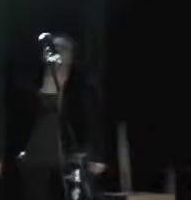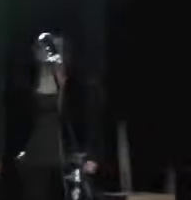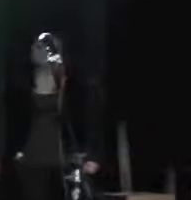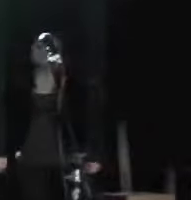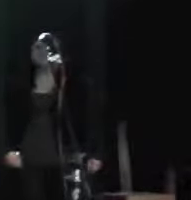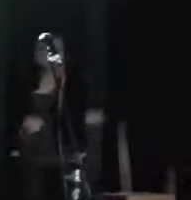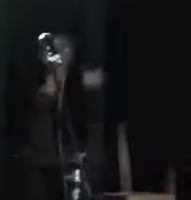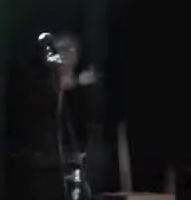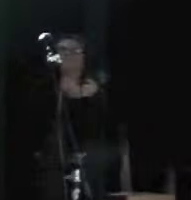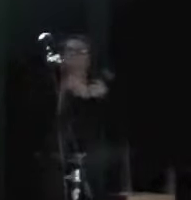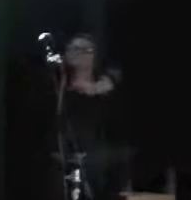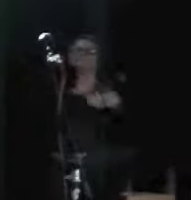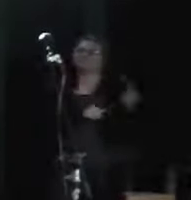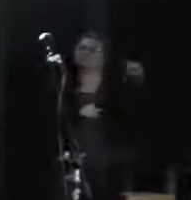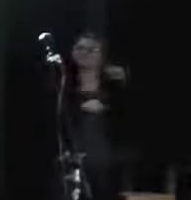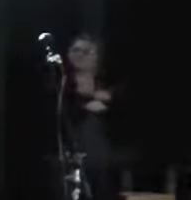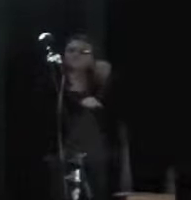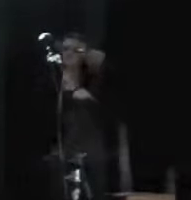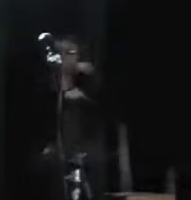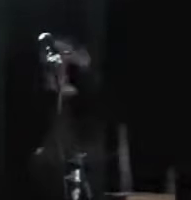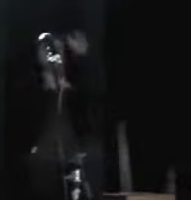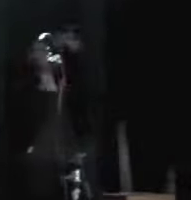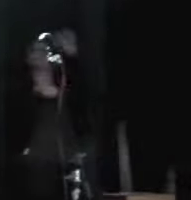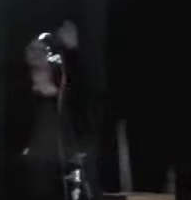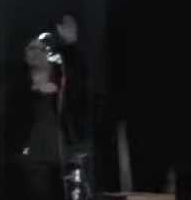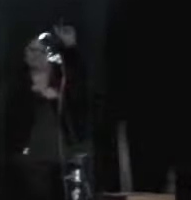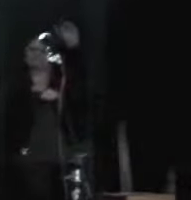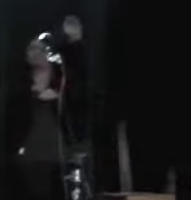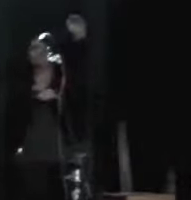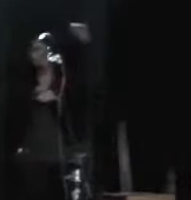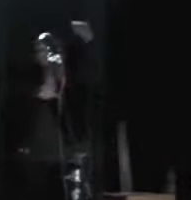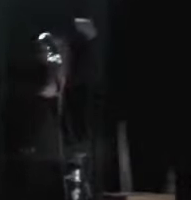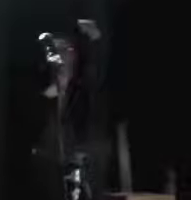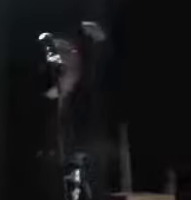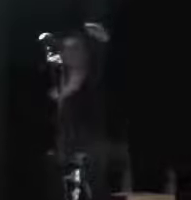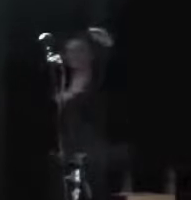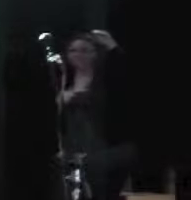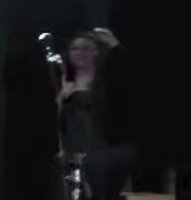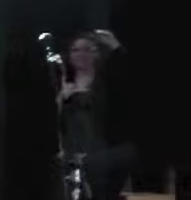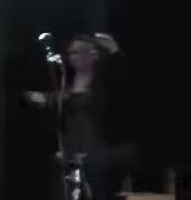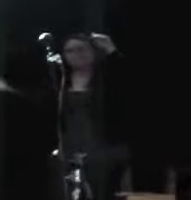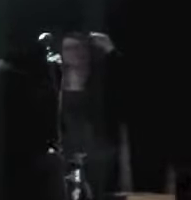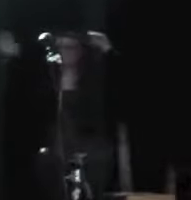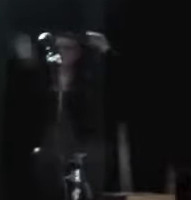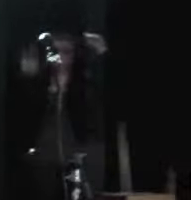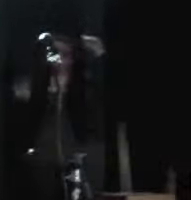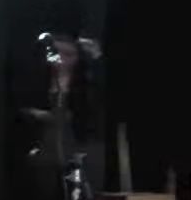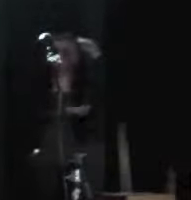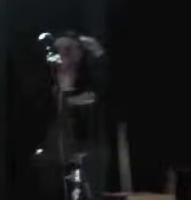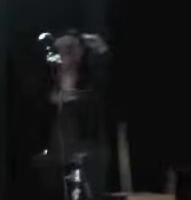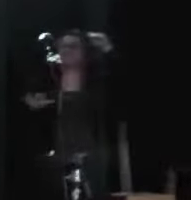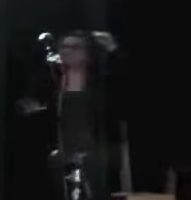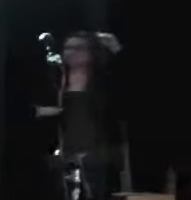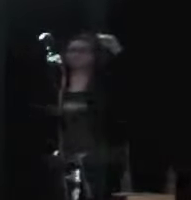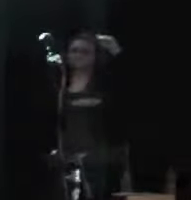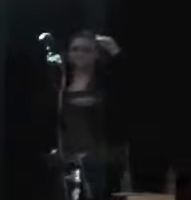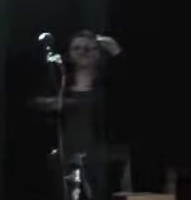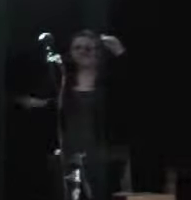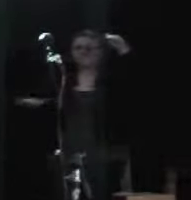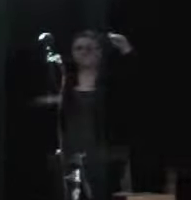worry Oh baby, there ain't no mountain high enough, ain't no valley low